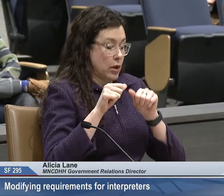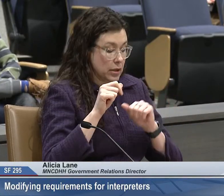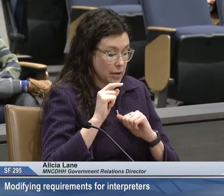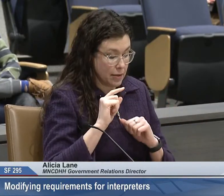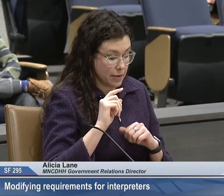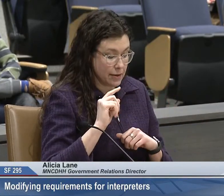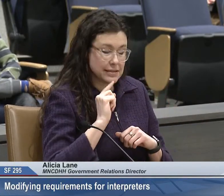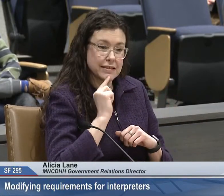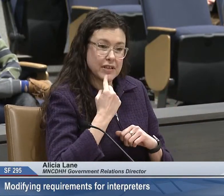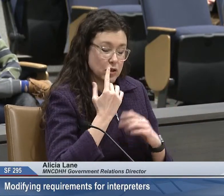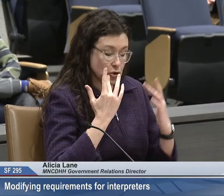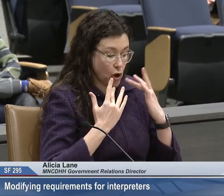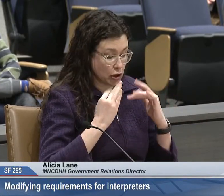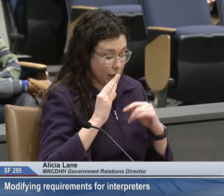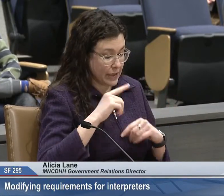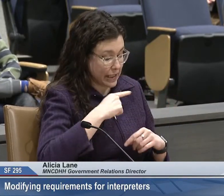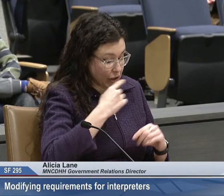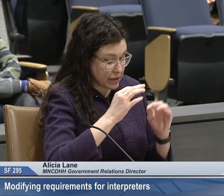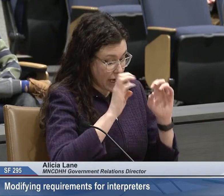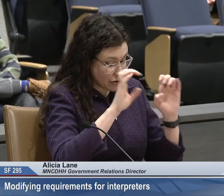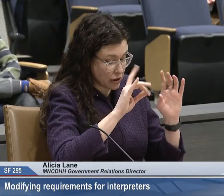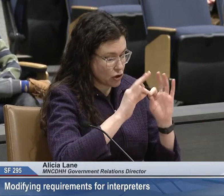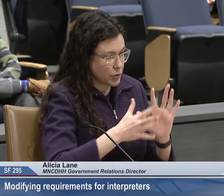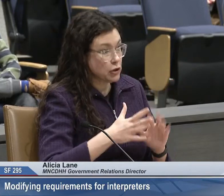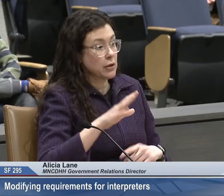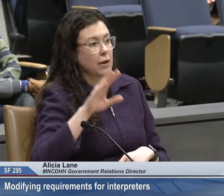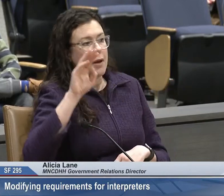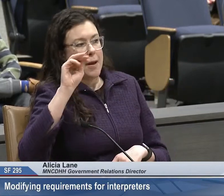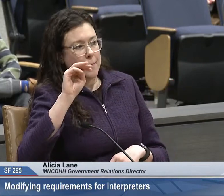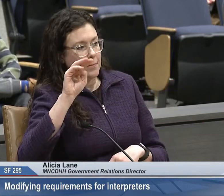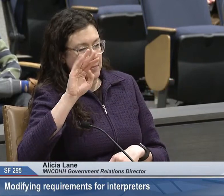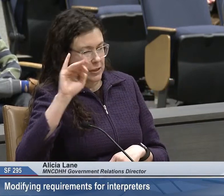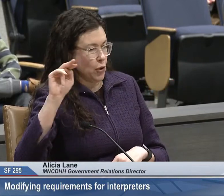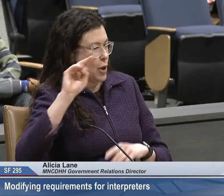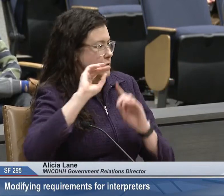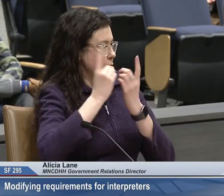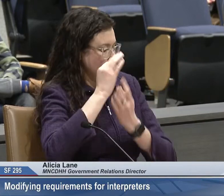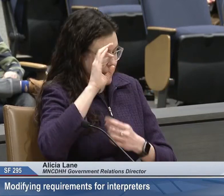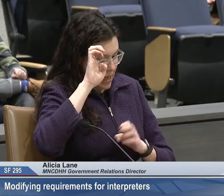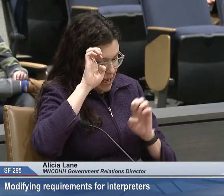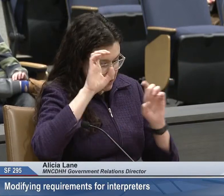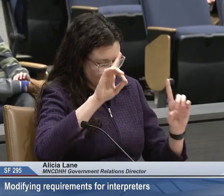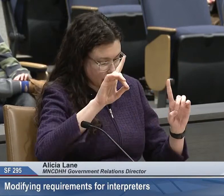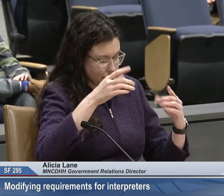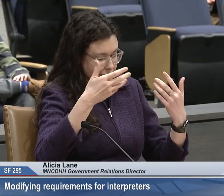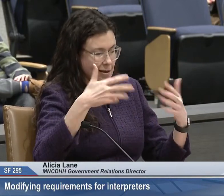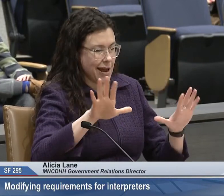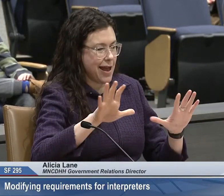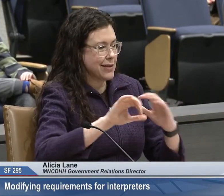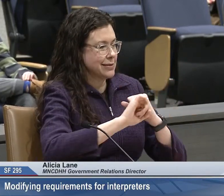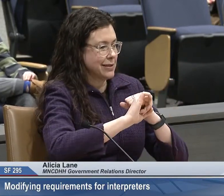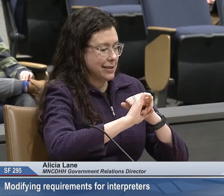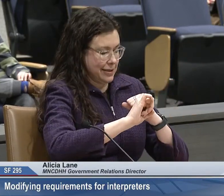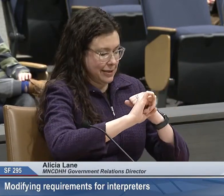With the ongoing severe shortage of hearing educational interpreters, MDE